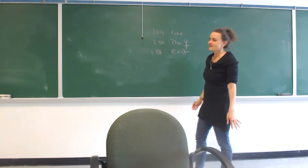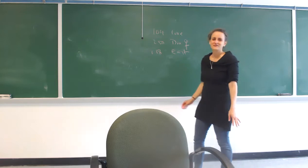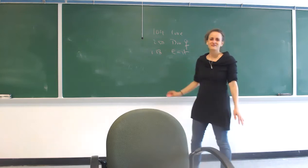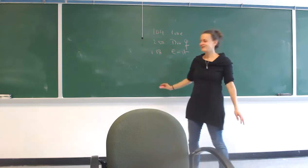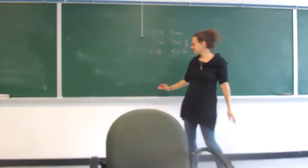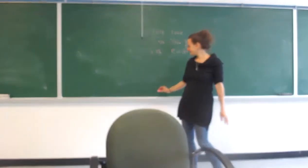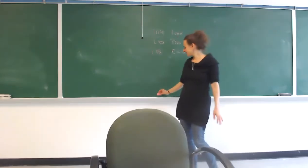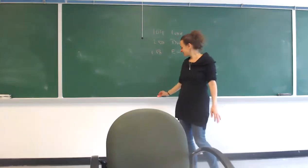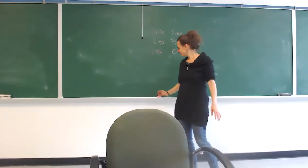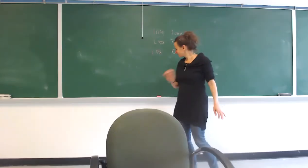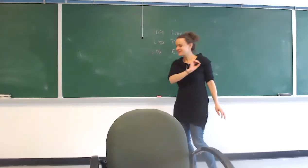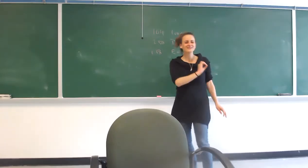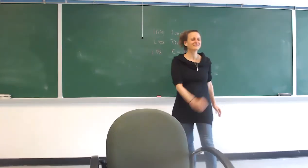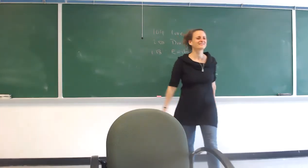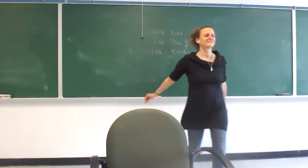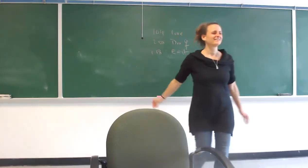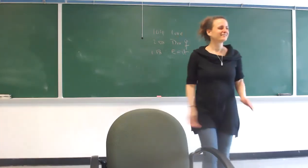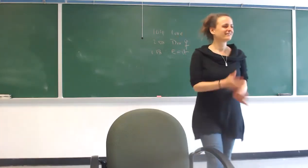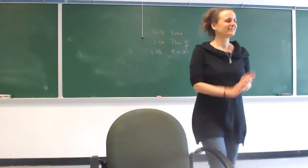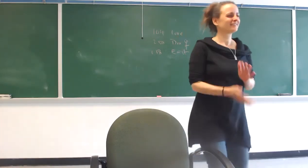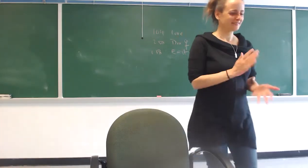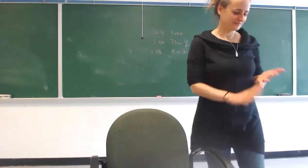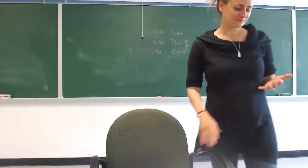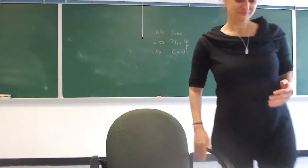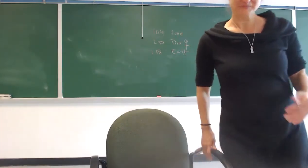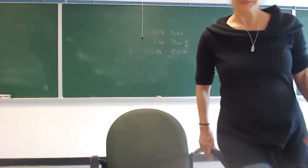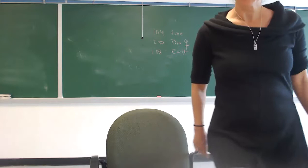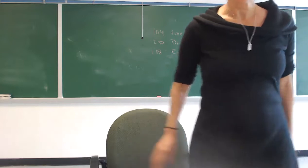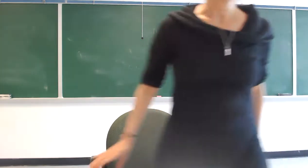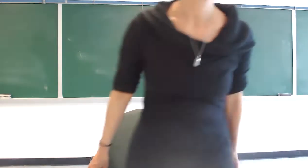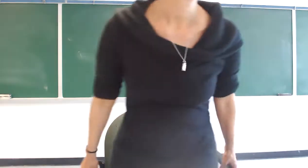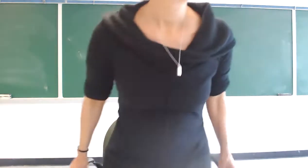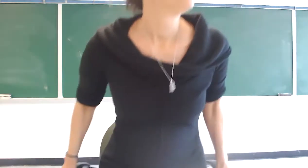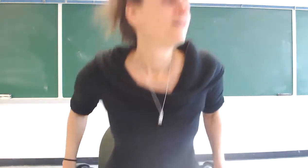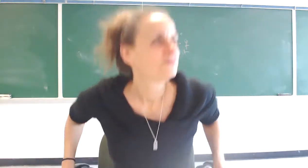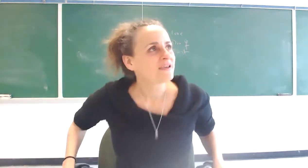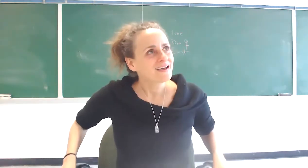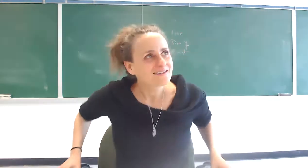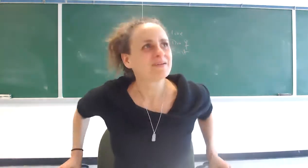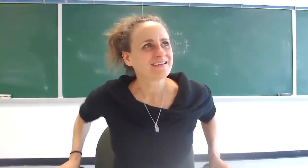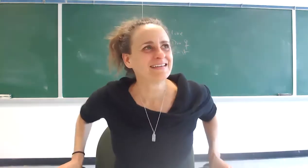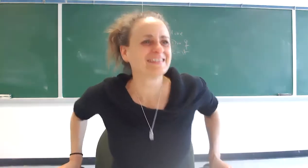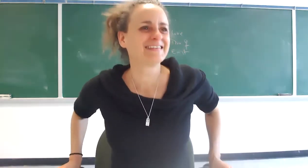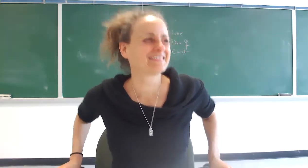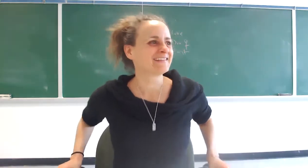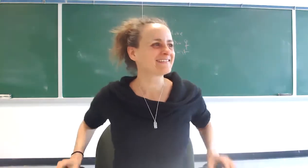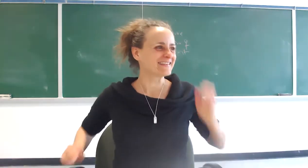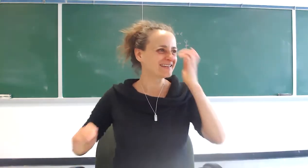yeah okay okay so we can also use look at our youtube lectures you can but it's not the same